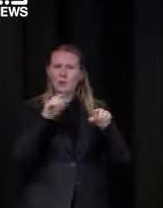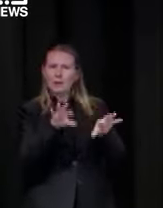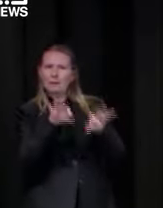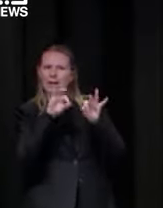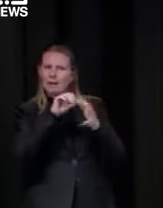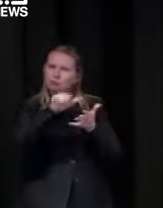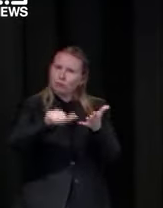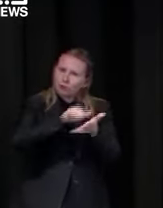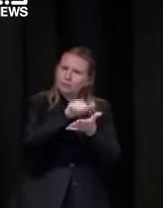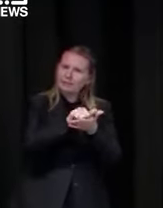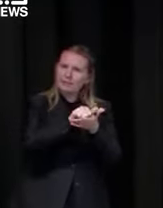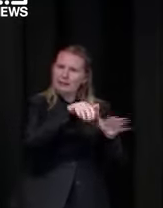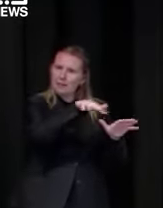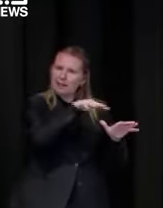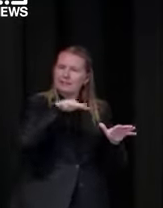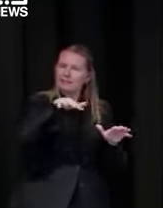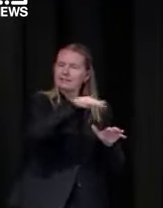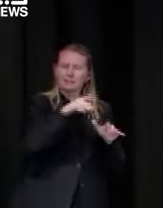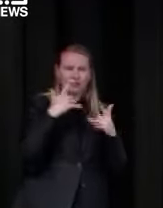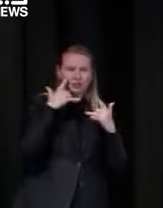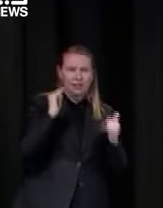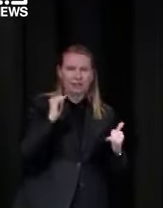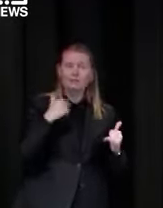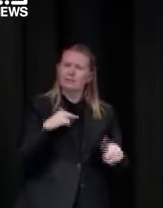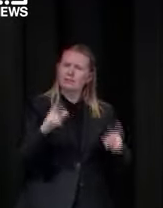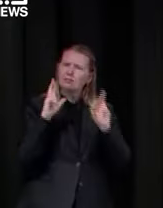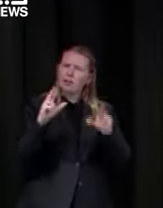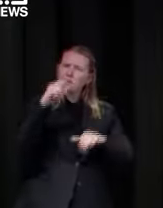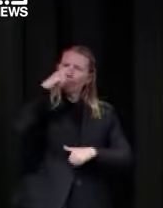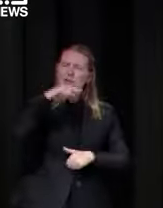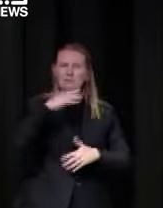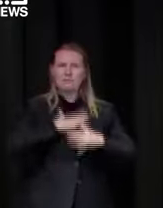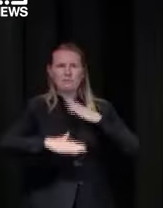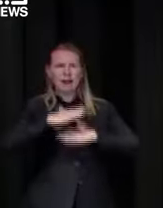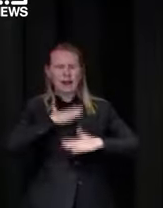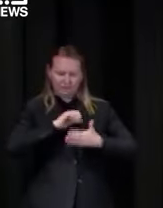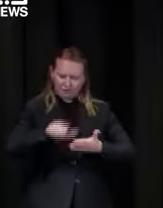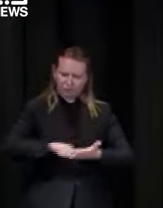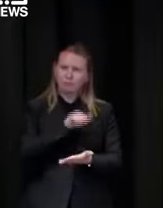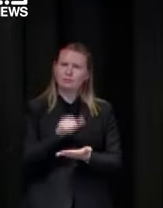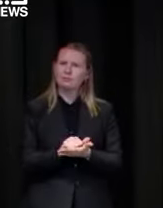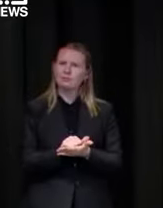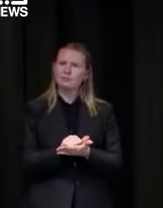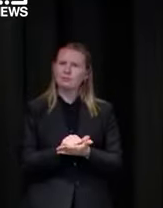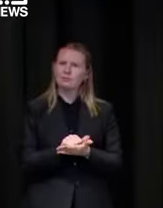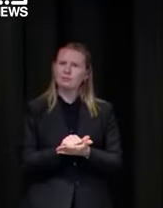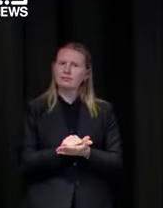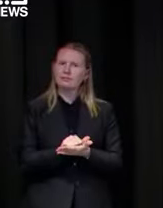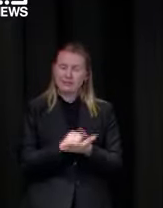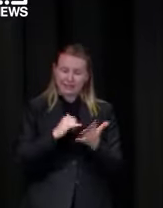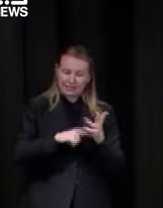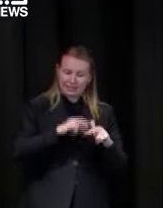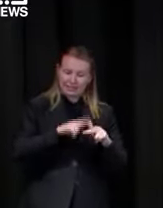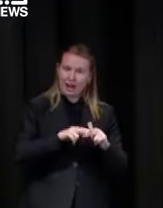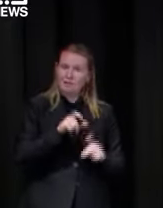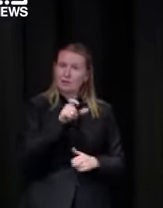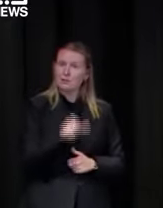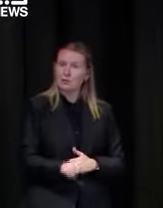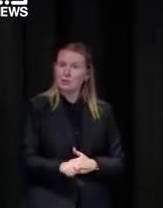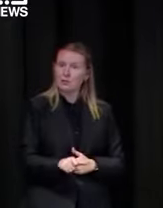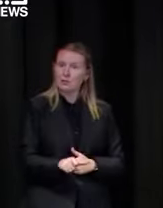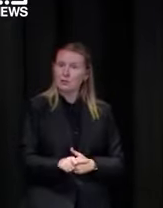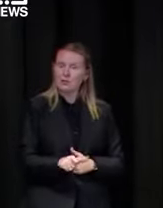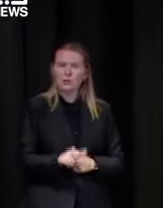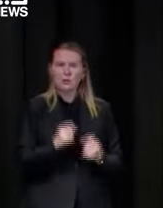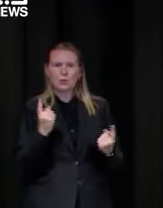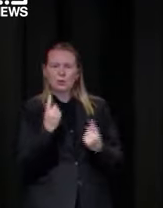i would hope that people behave appropriately and recognize that the the staff member who refuses to take your booking or